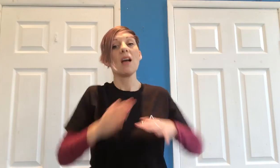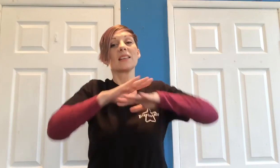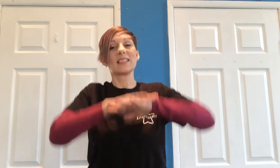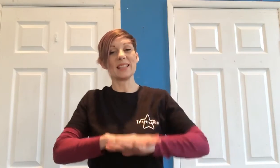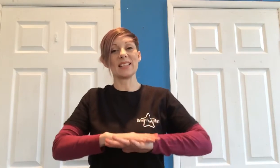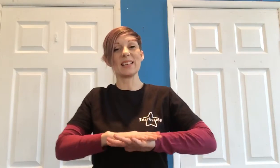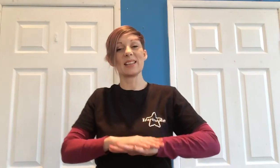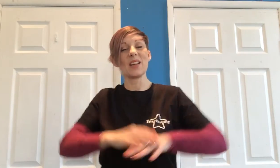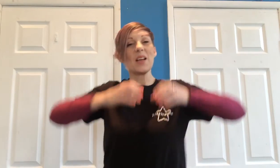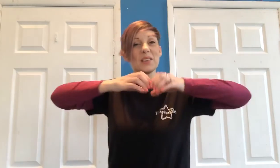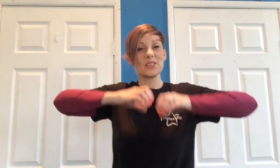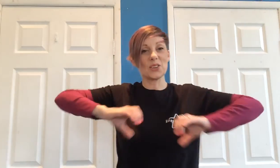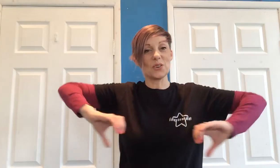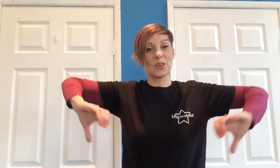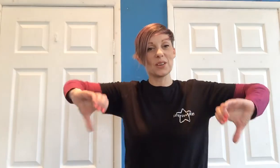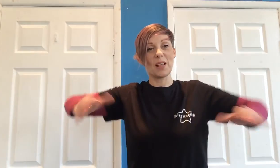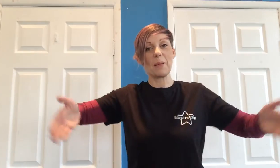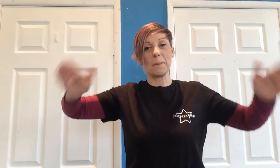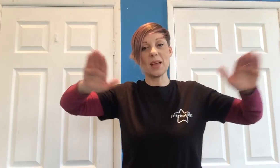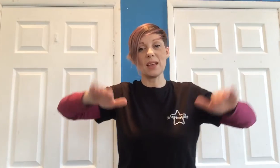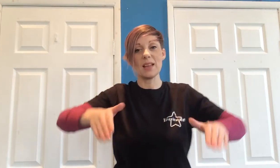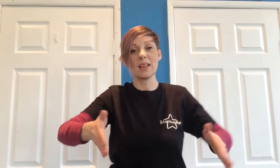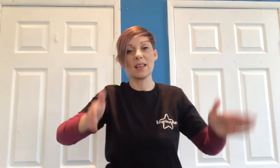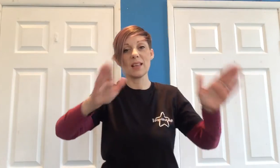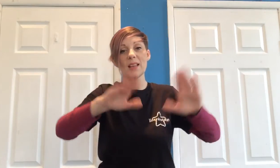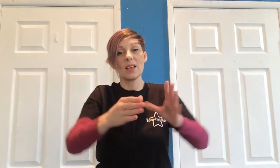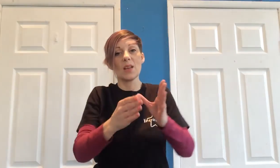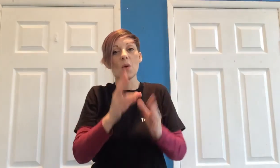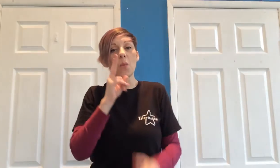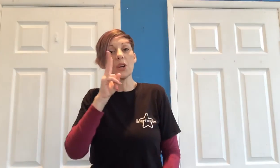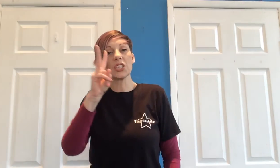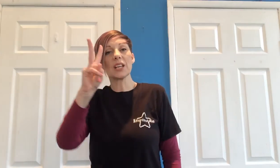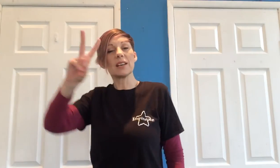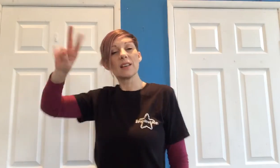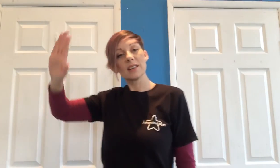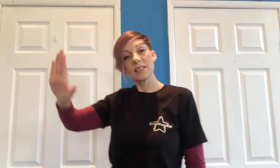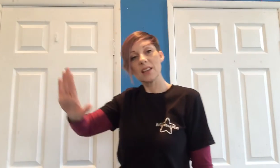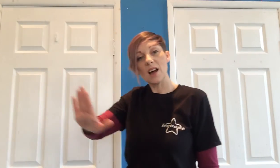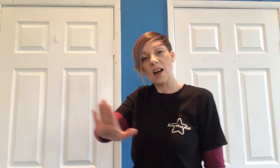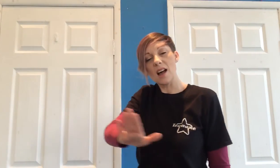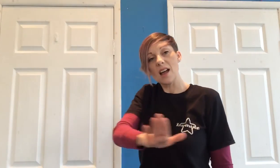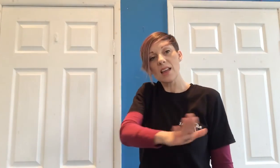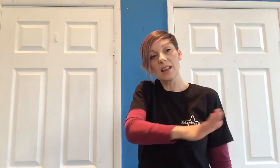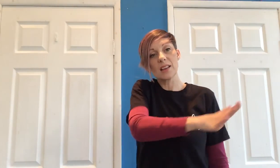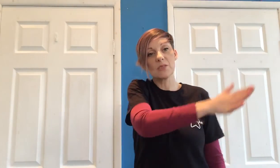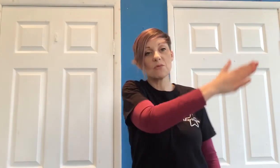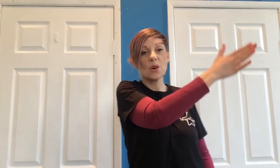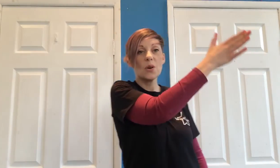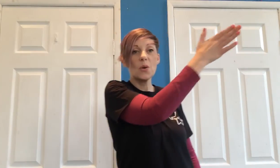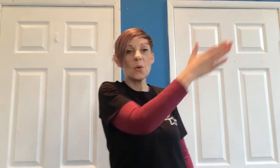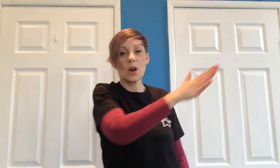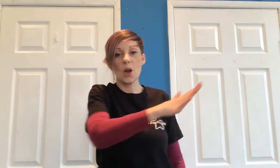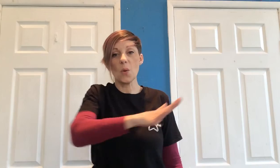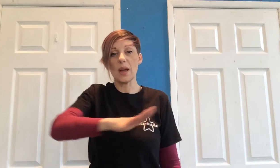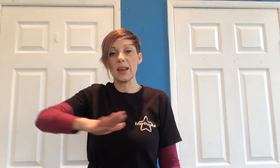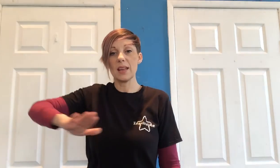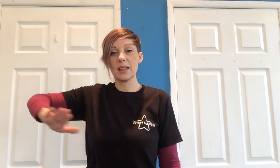sitting at the dock of the bay Watching time roll away